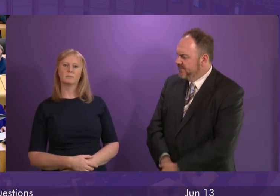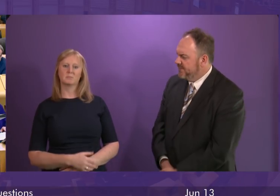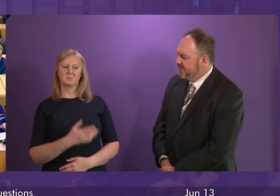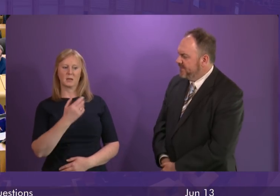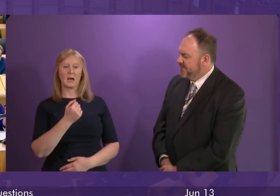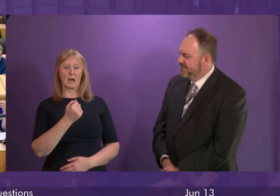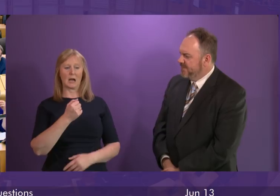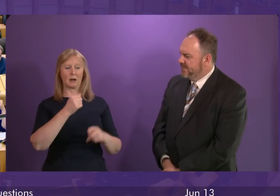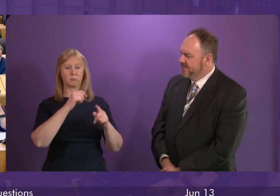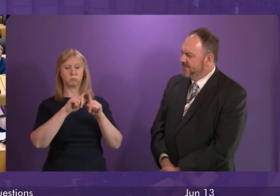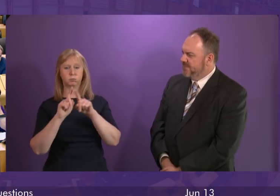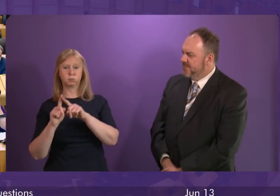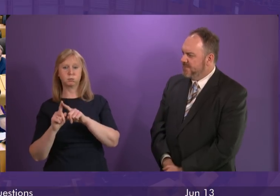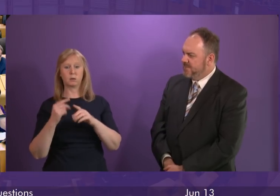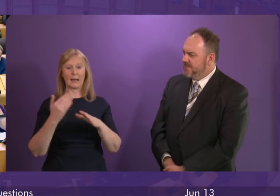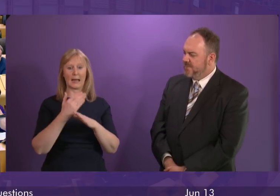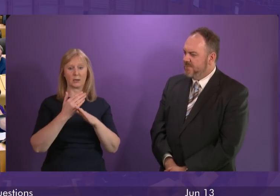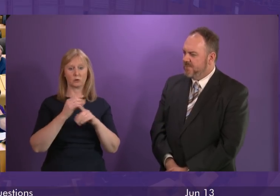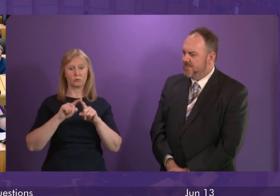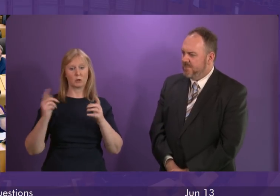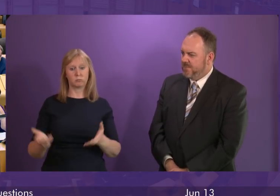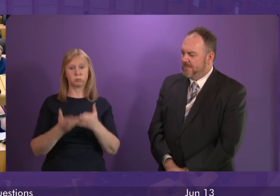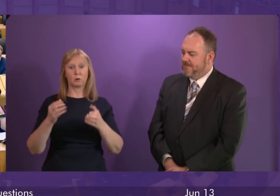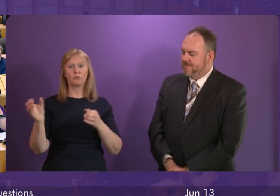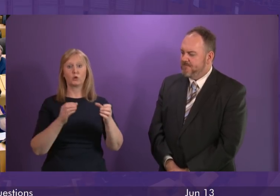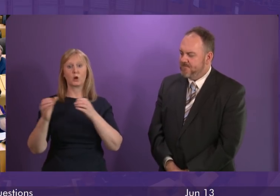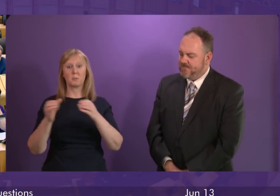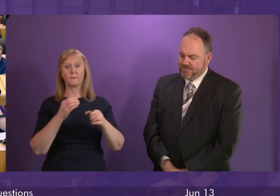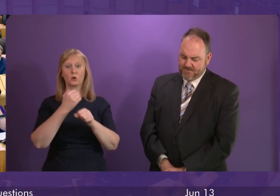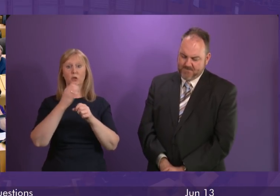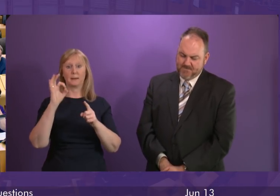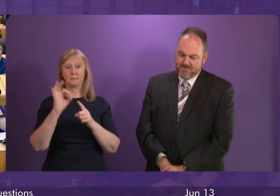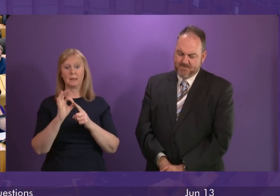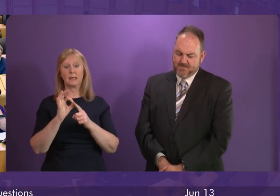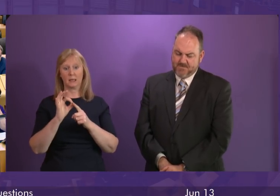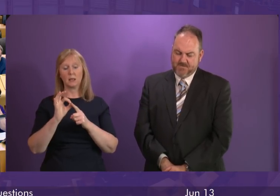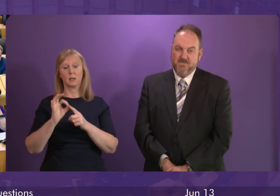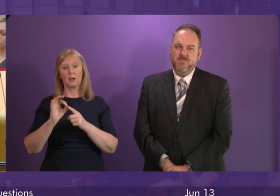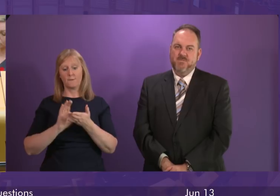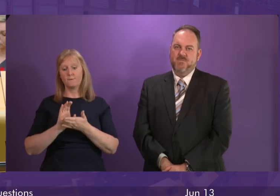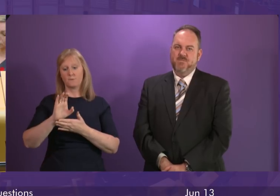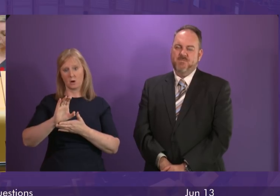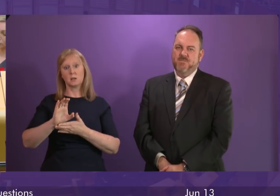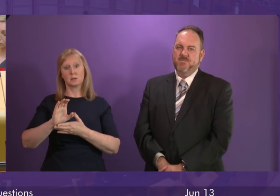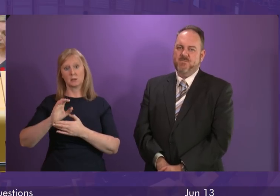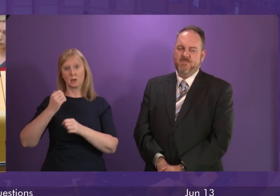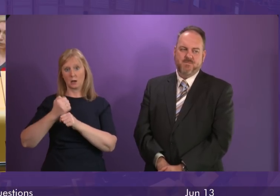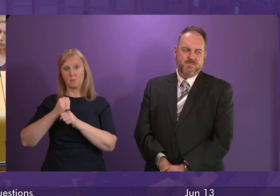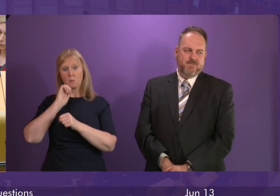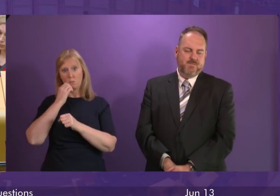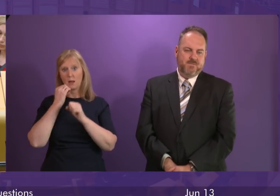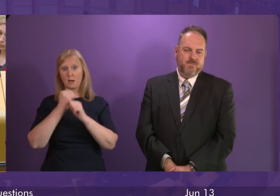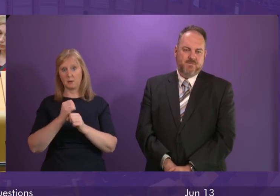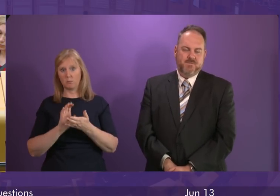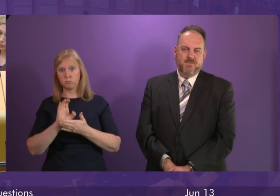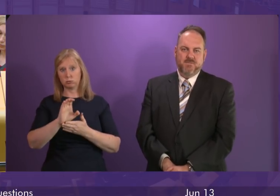a range of actions to boost recruitment into general practice. In terms of funding, the Government is committed to increasing the proportion of funding